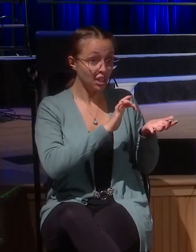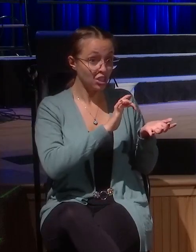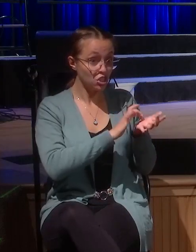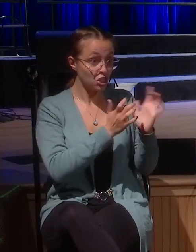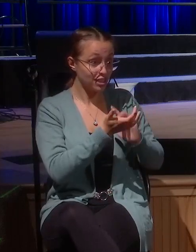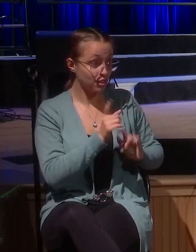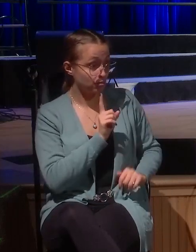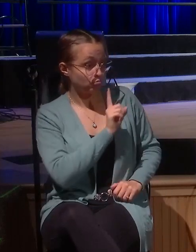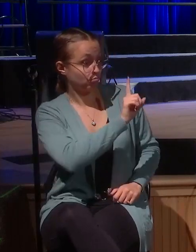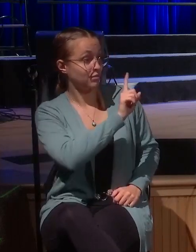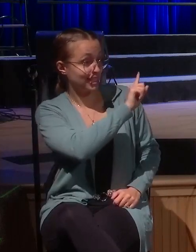was a different man forever.